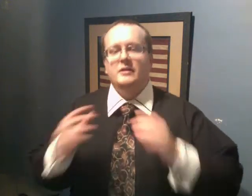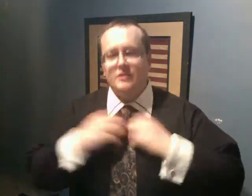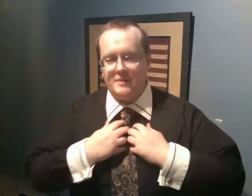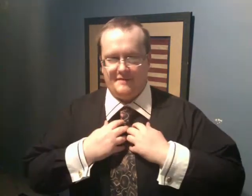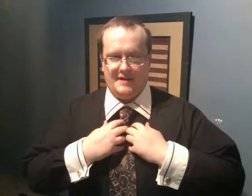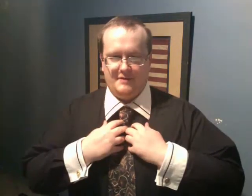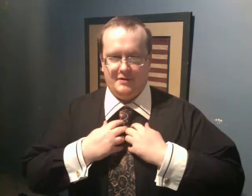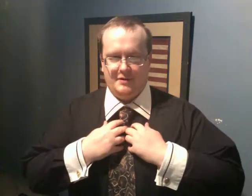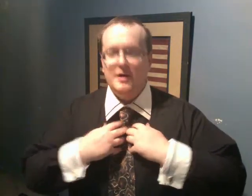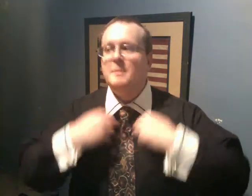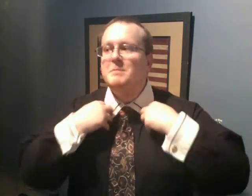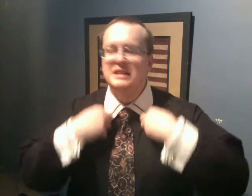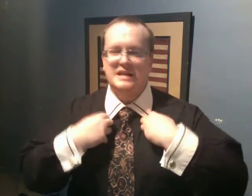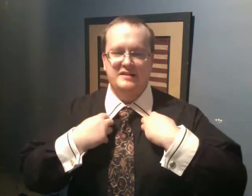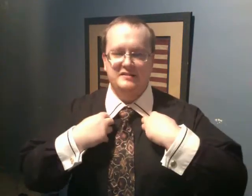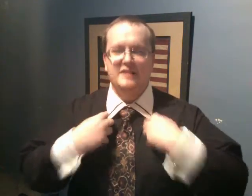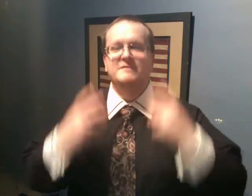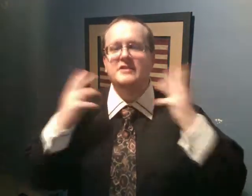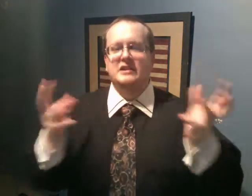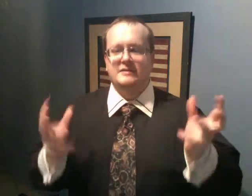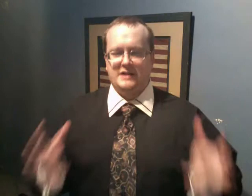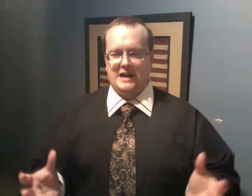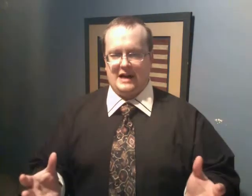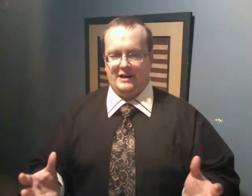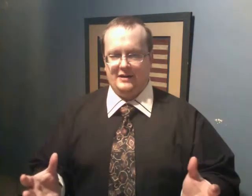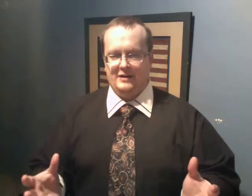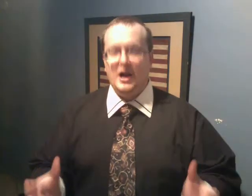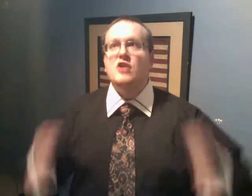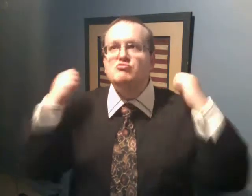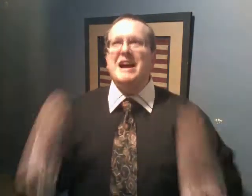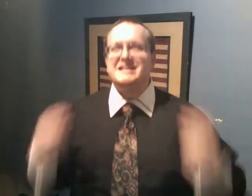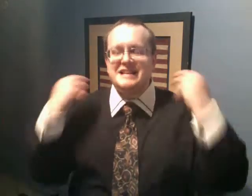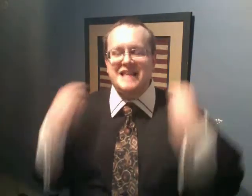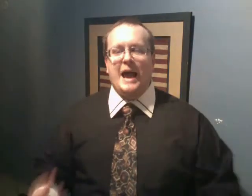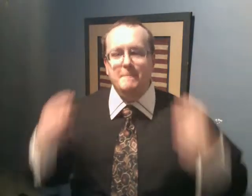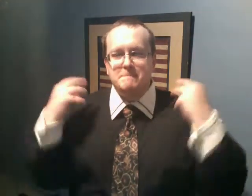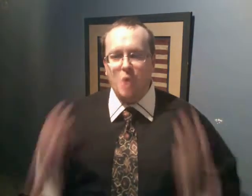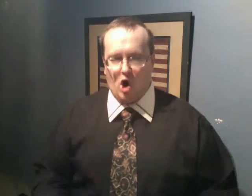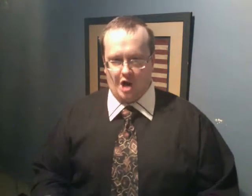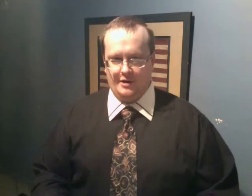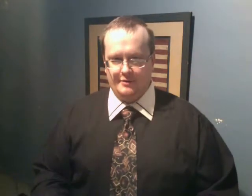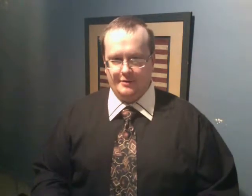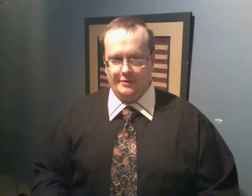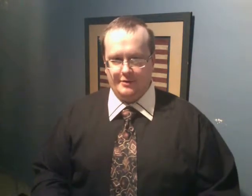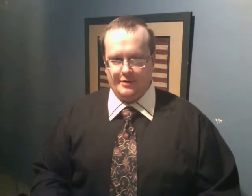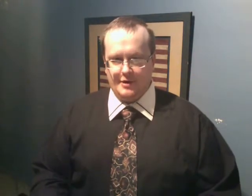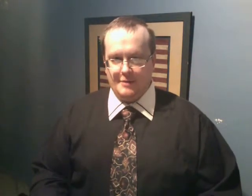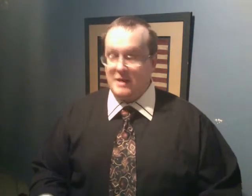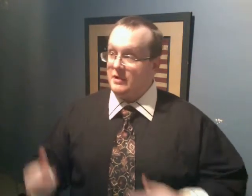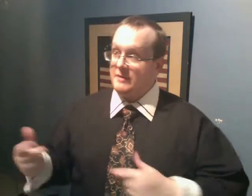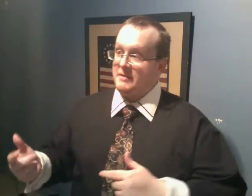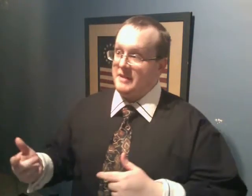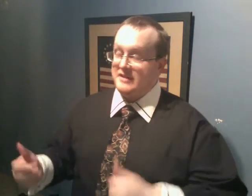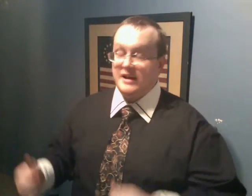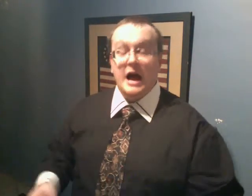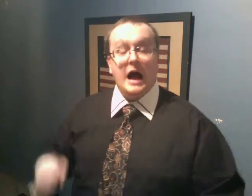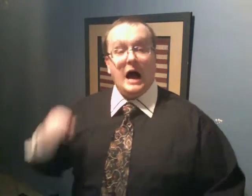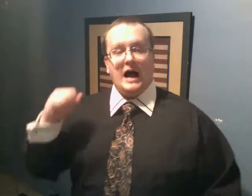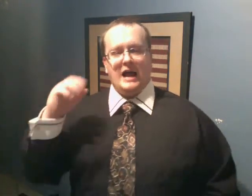Do me a favor. Please, for the love of God, write the damn book. People come up to me, it's like, I